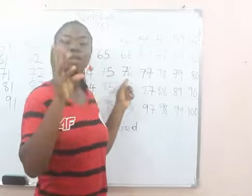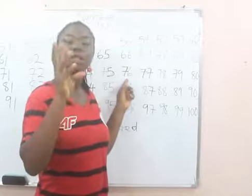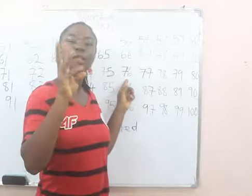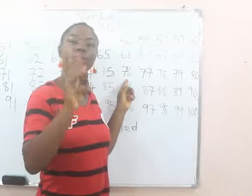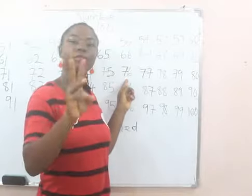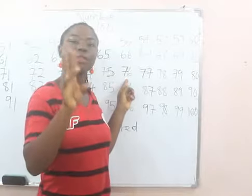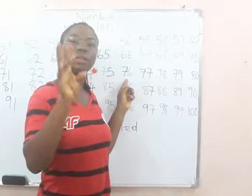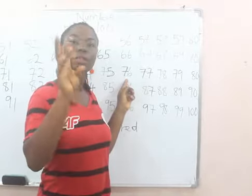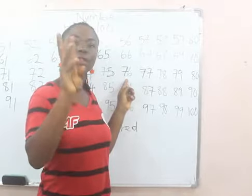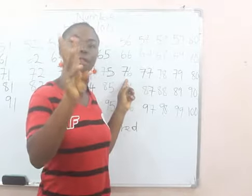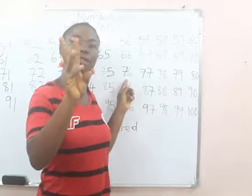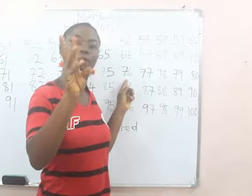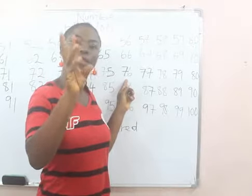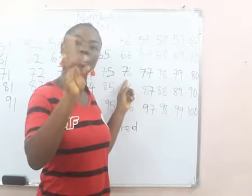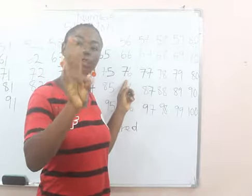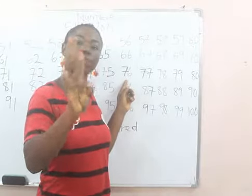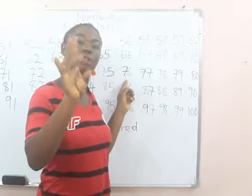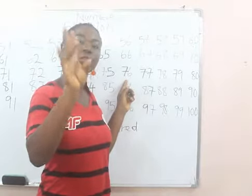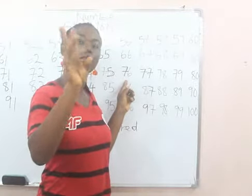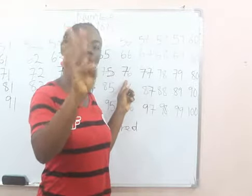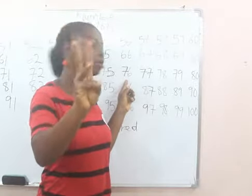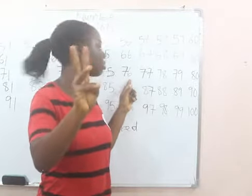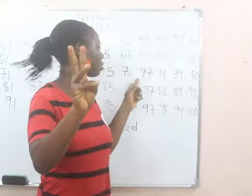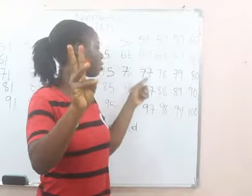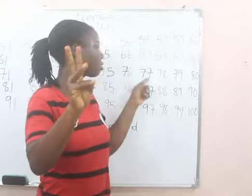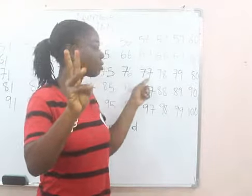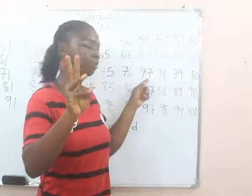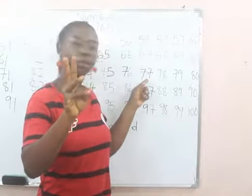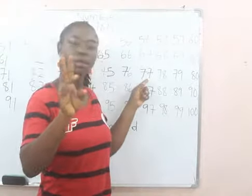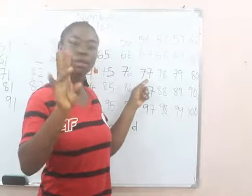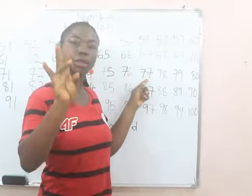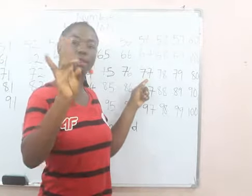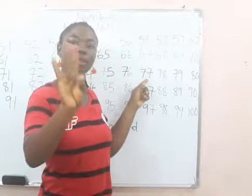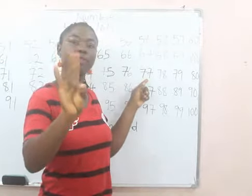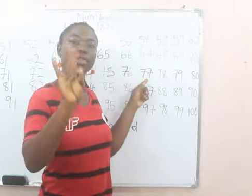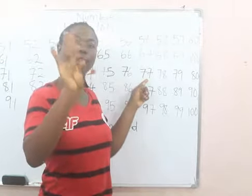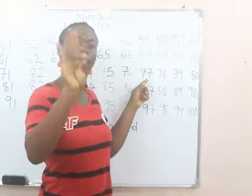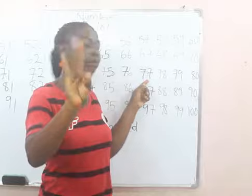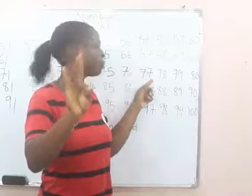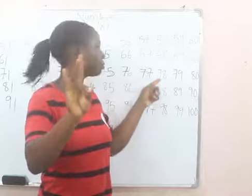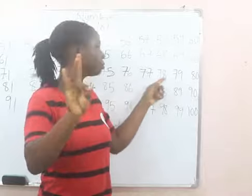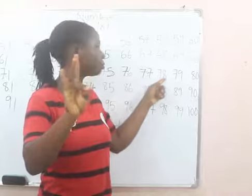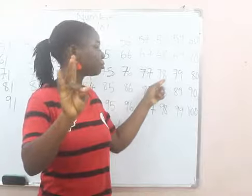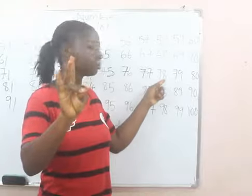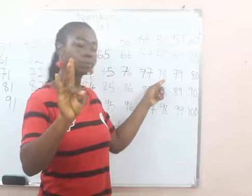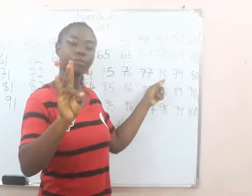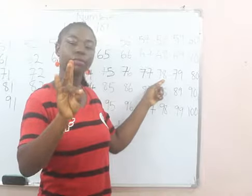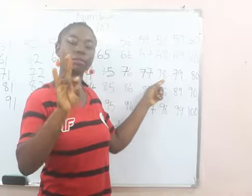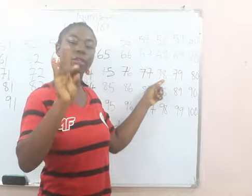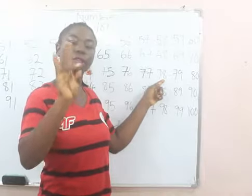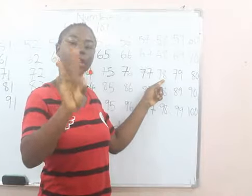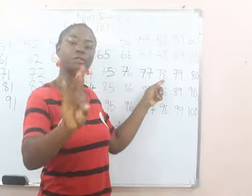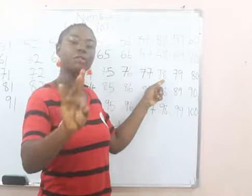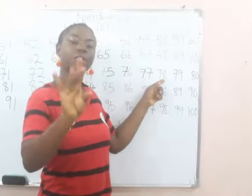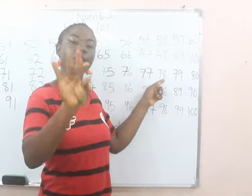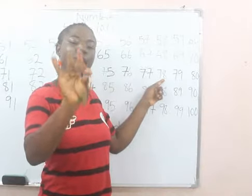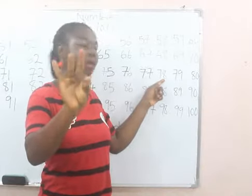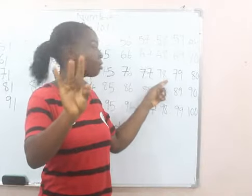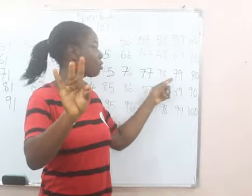76, 77, 78,